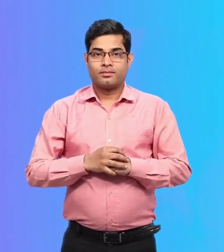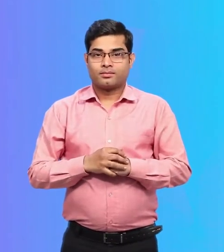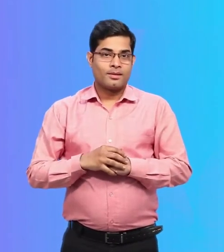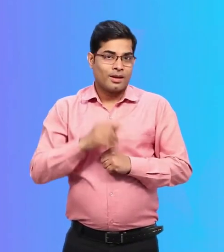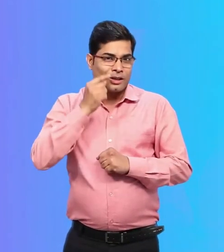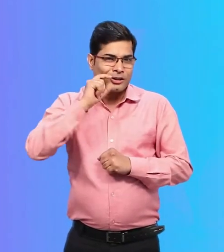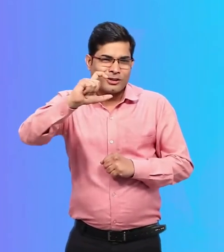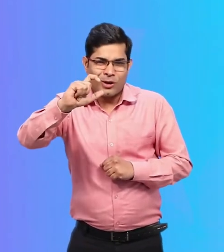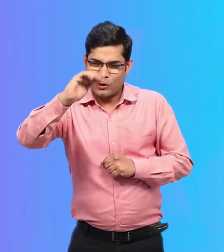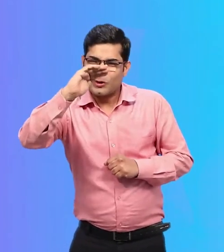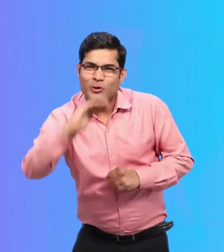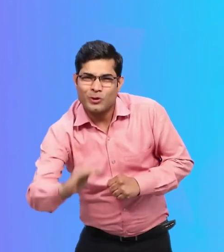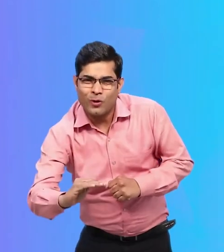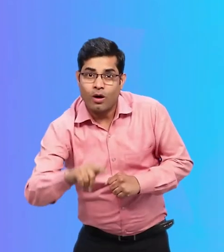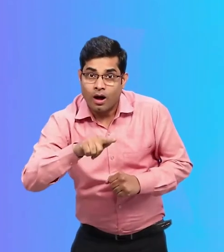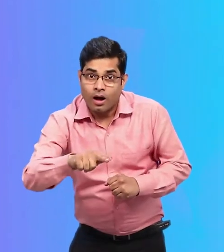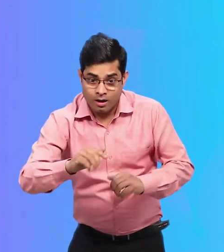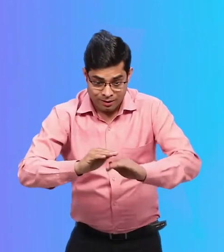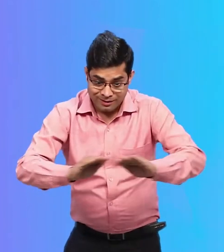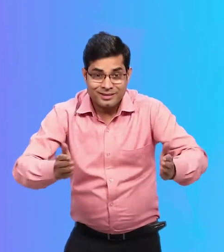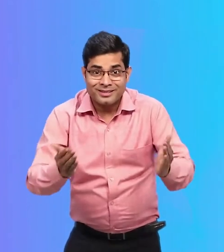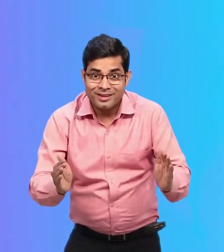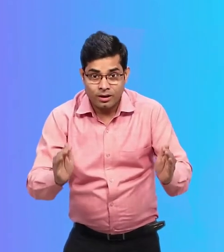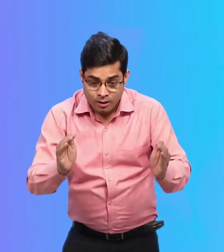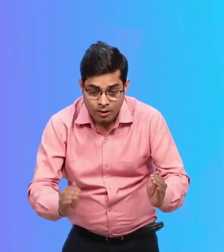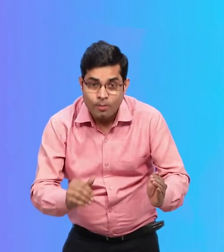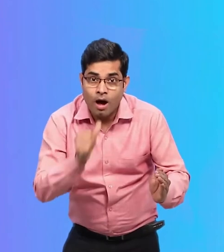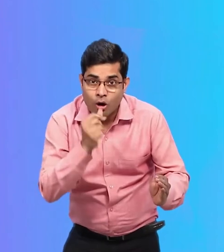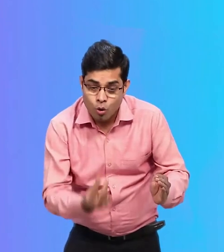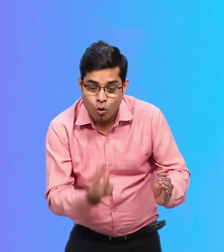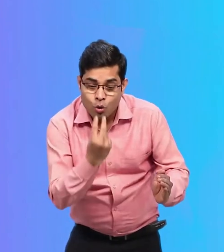Little Chiku is now able to use the lower tap easily.